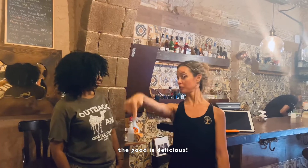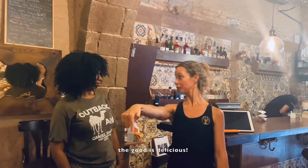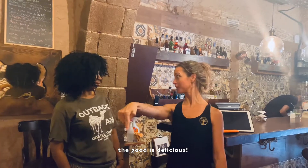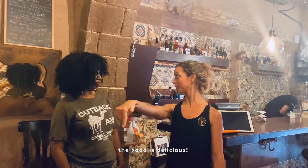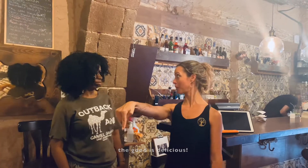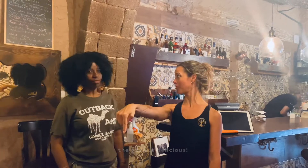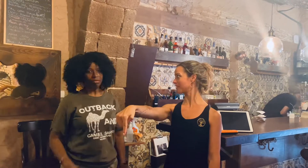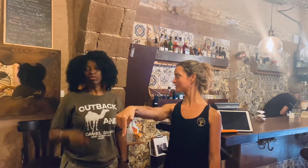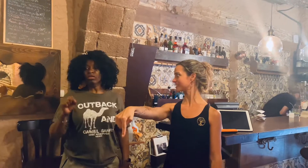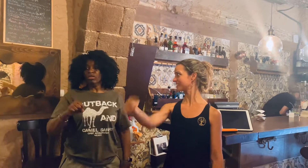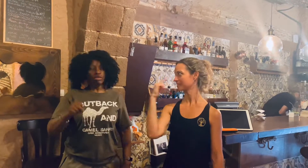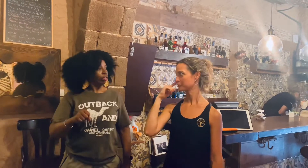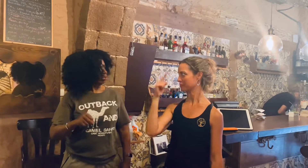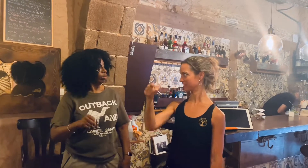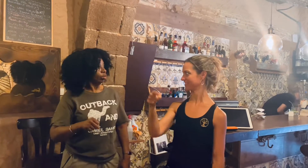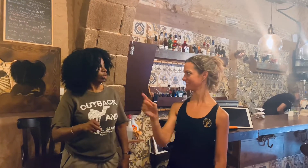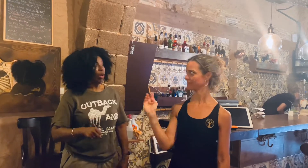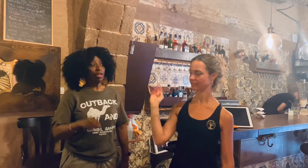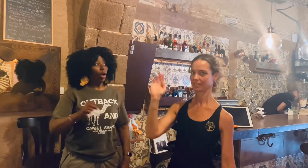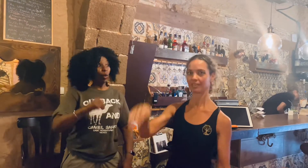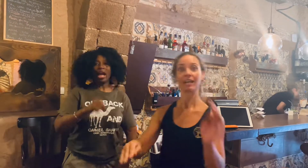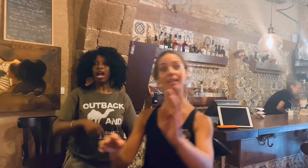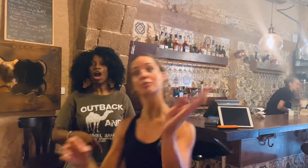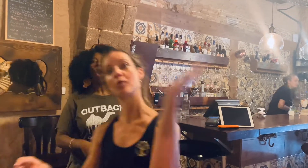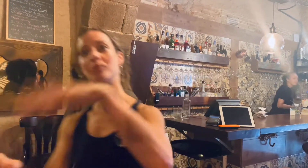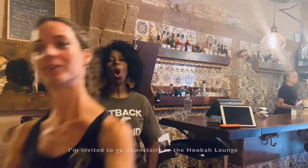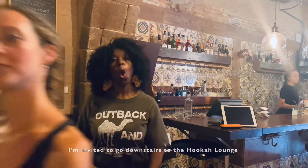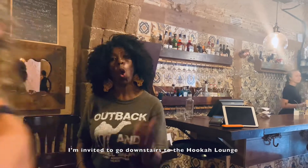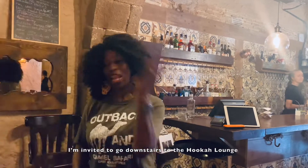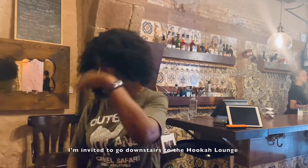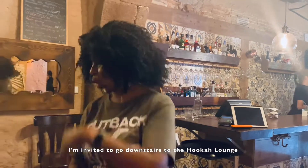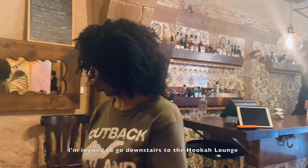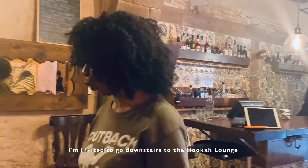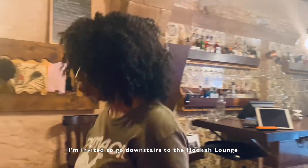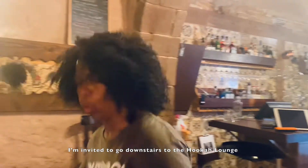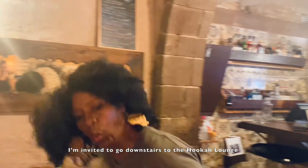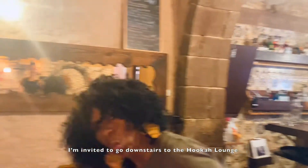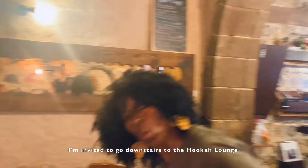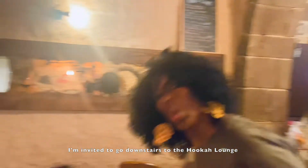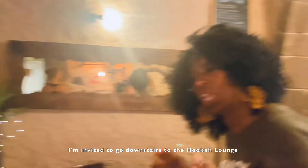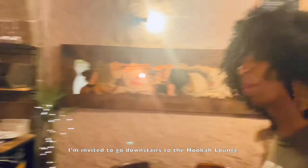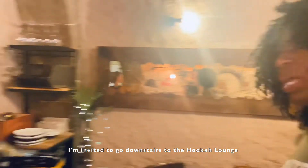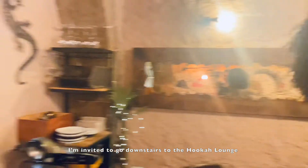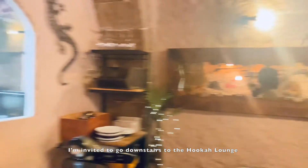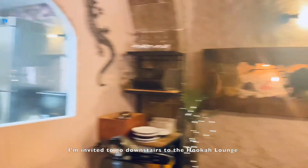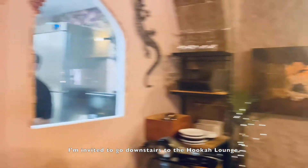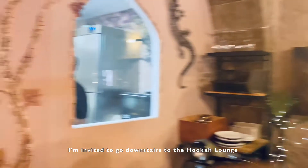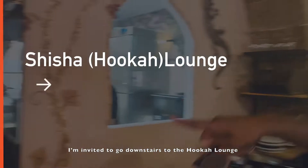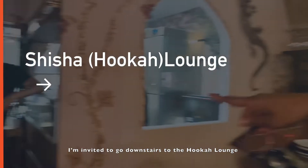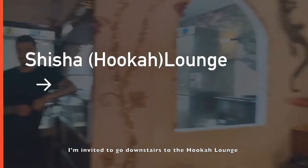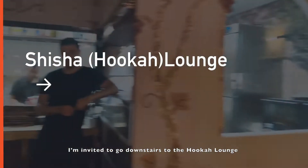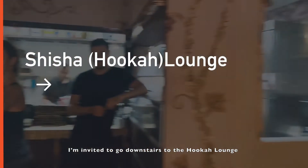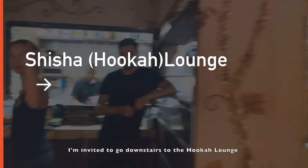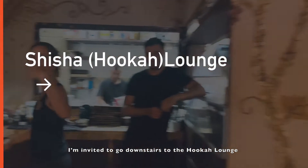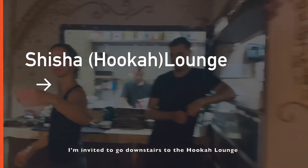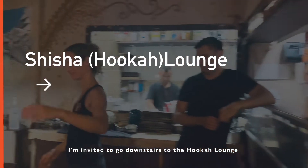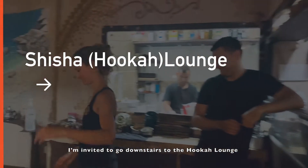am the food is delicious yeah and I'm invited to go downstairs to the hookah